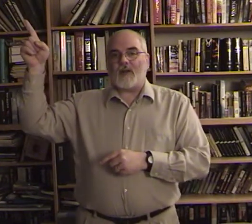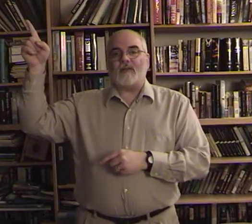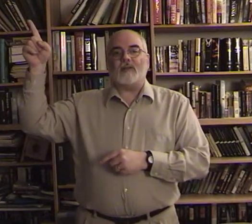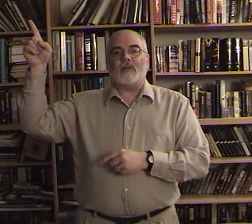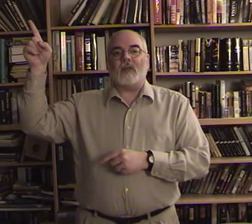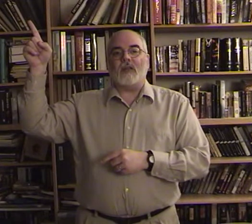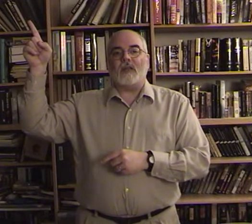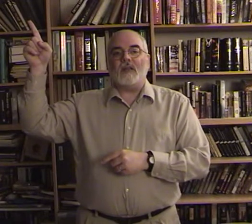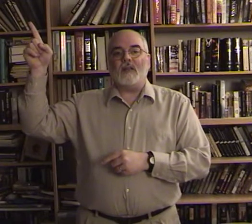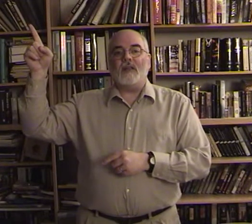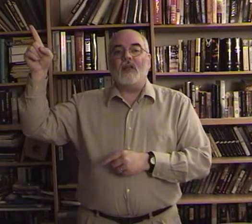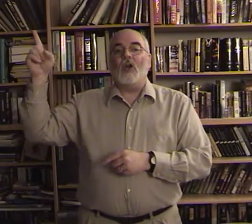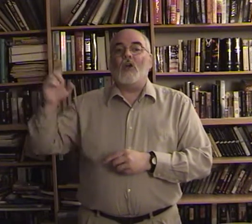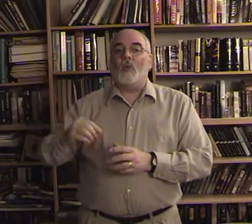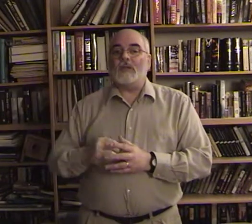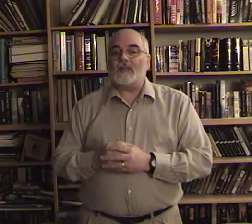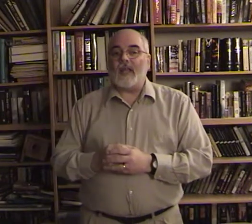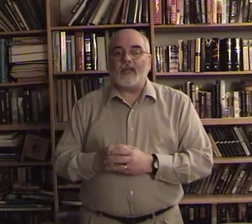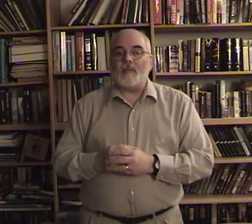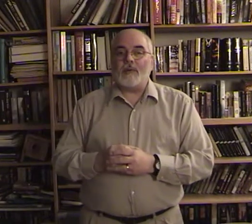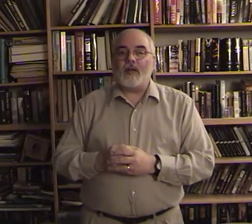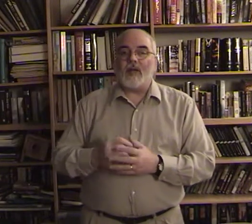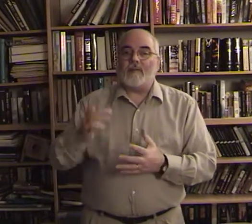okay he was taken up into heaven